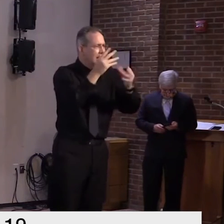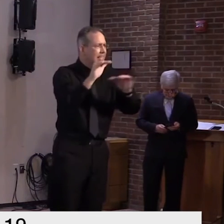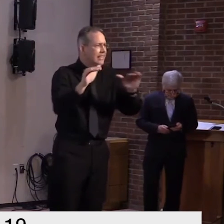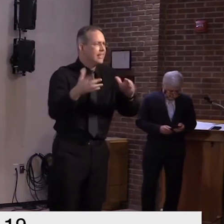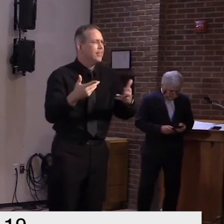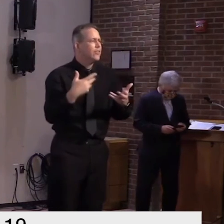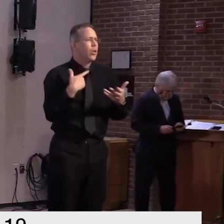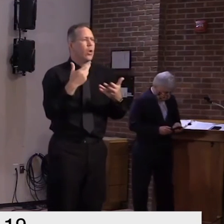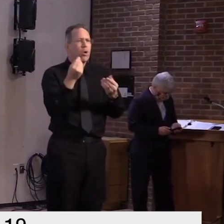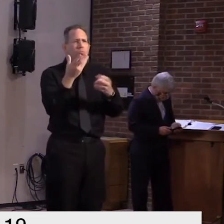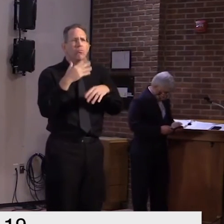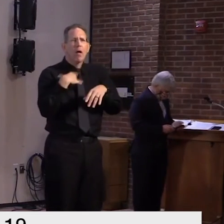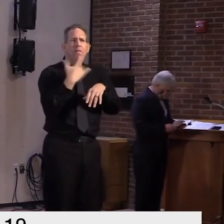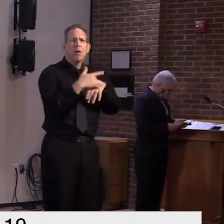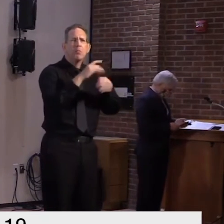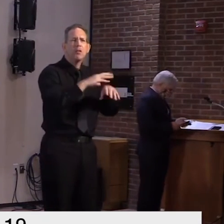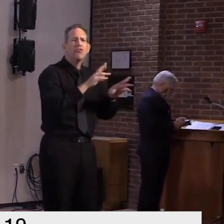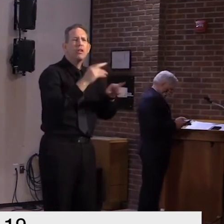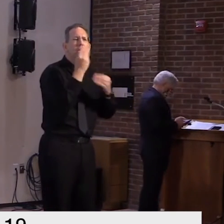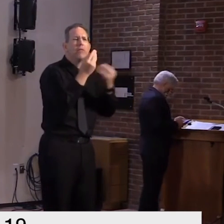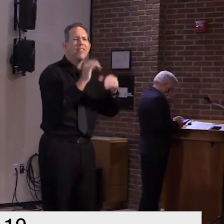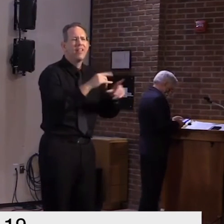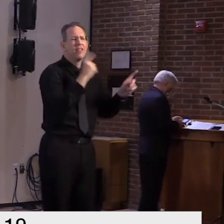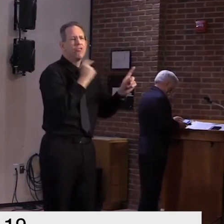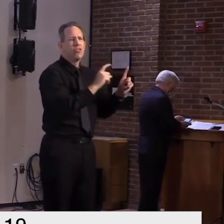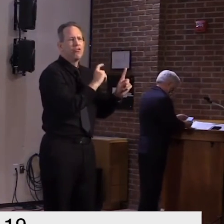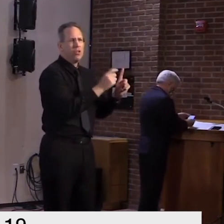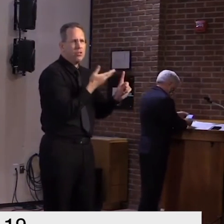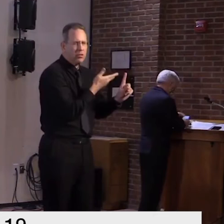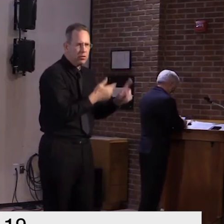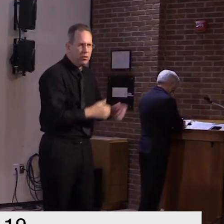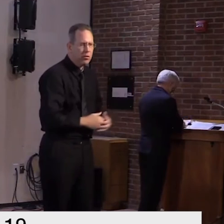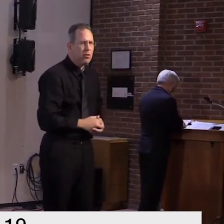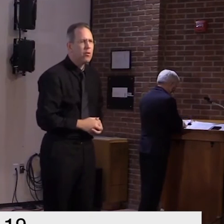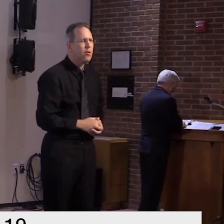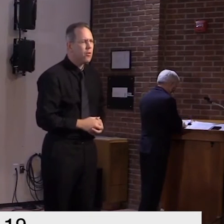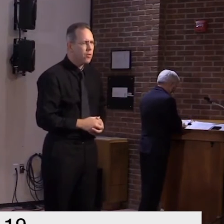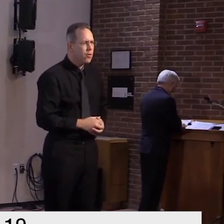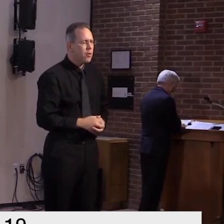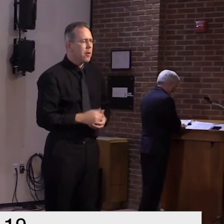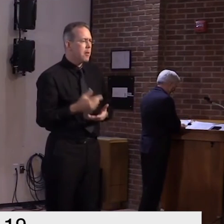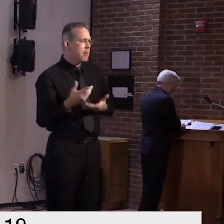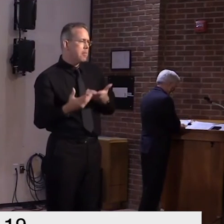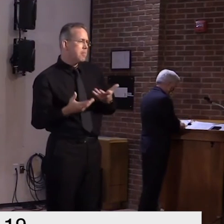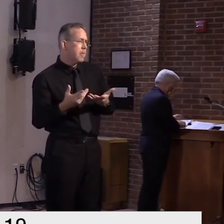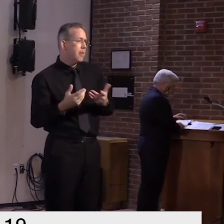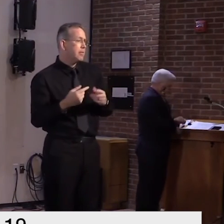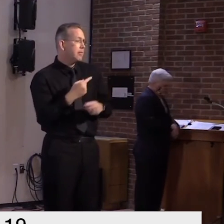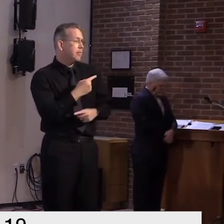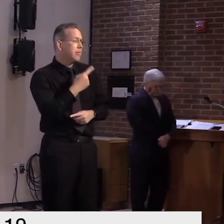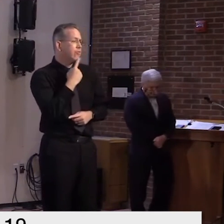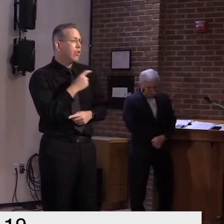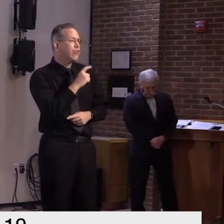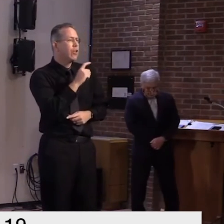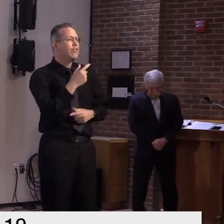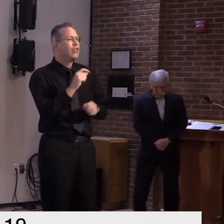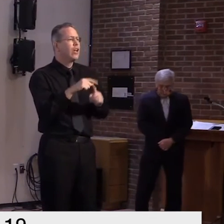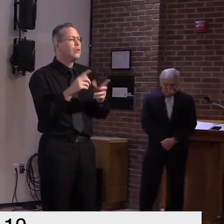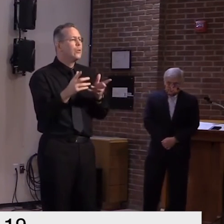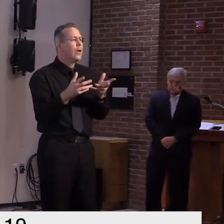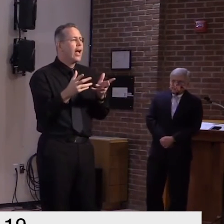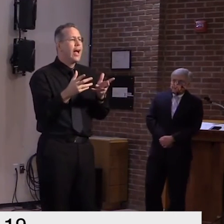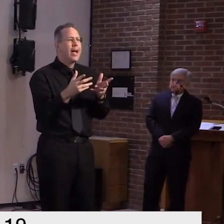donating blood so perhaps this is a bit of a um incentive if you will as well but